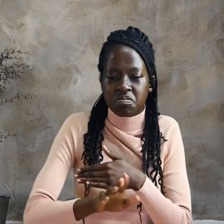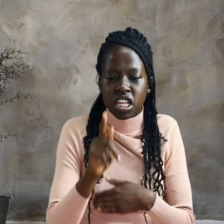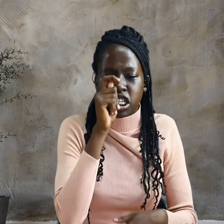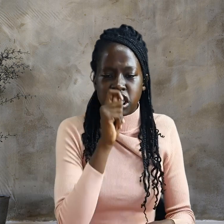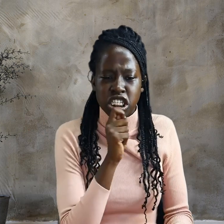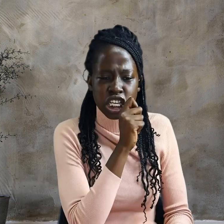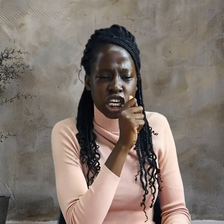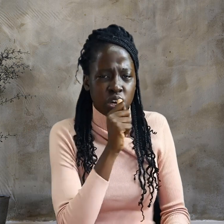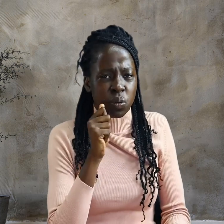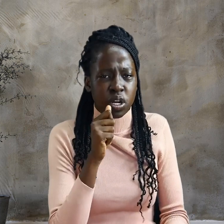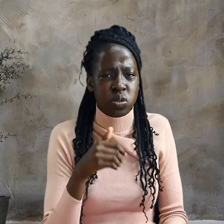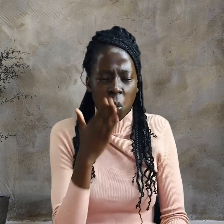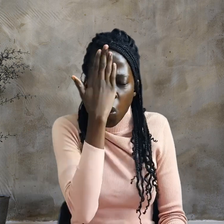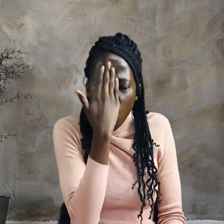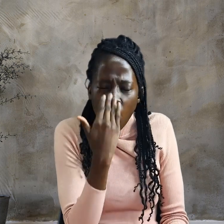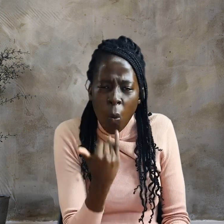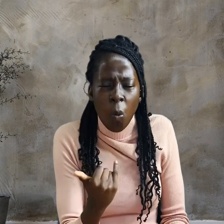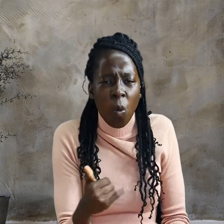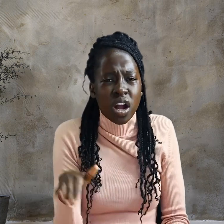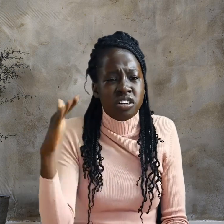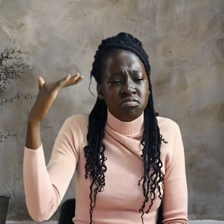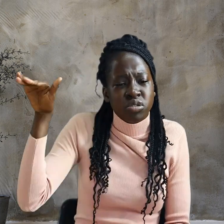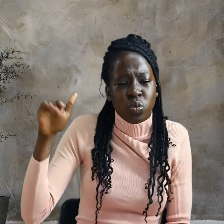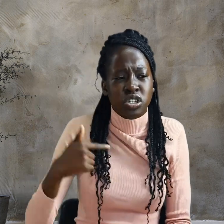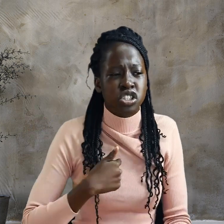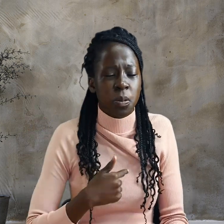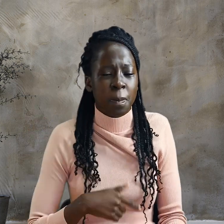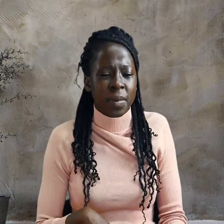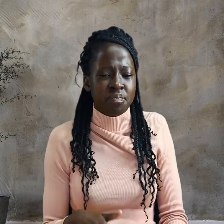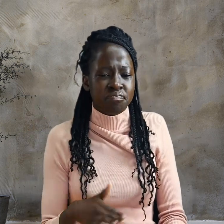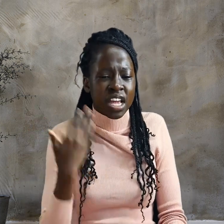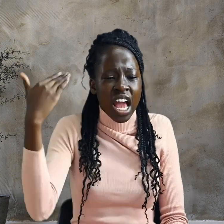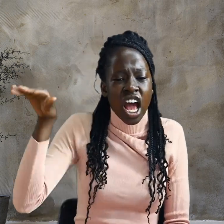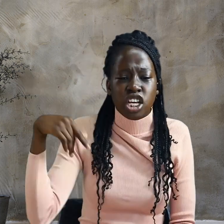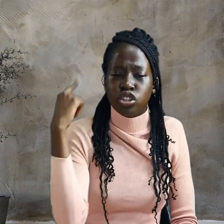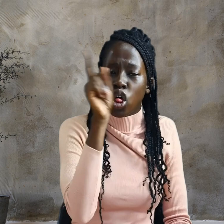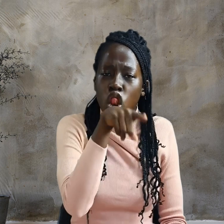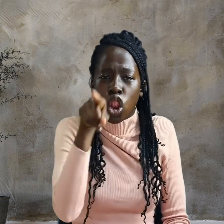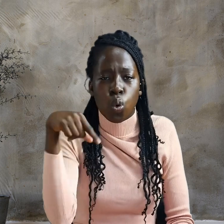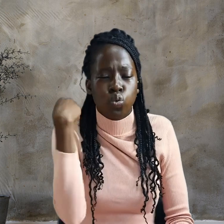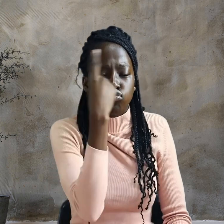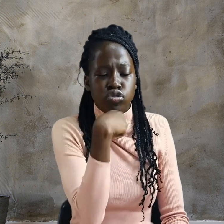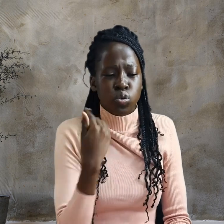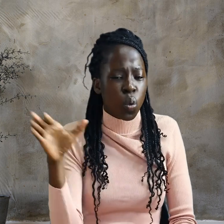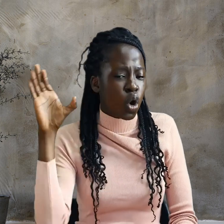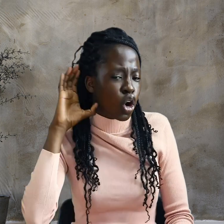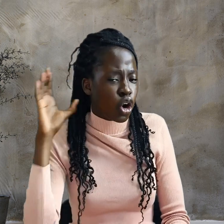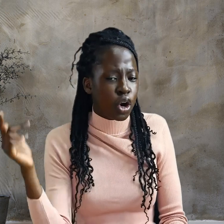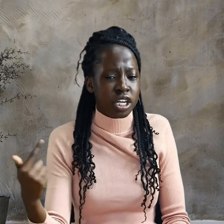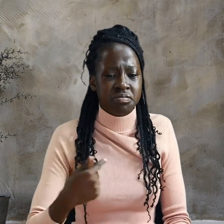Why question me? Ask those who heard me. Surely they know what I said.